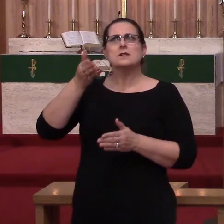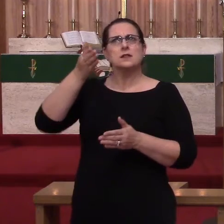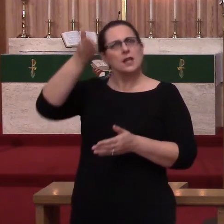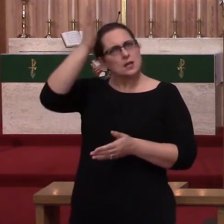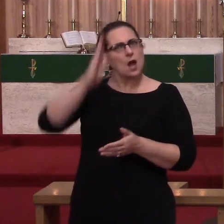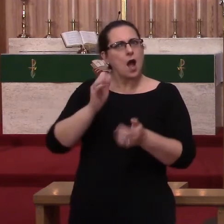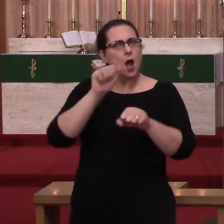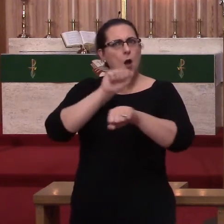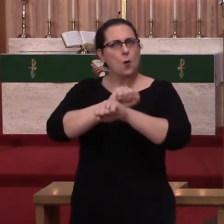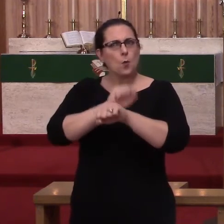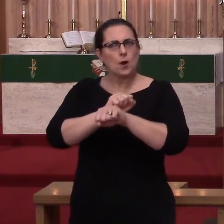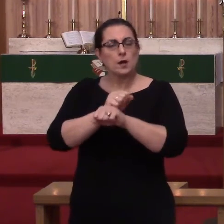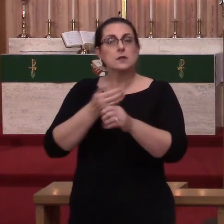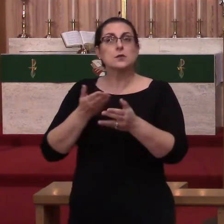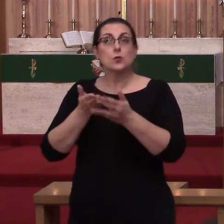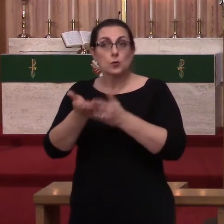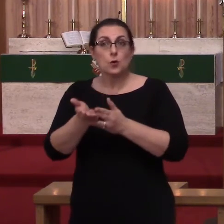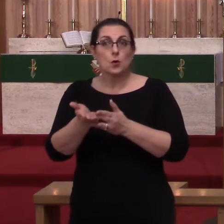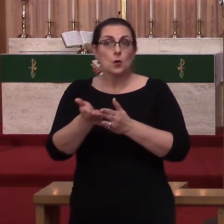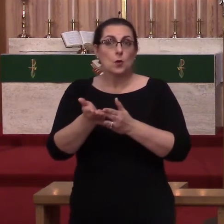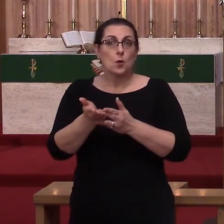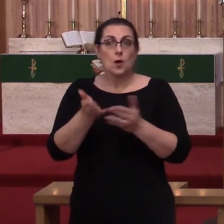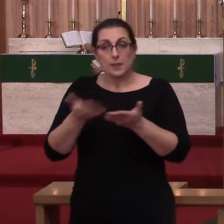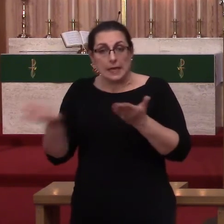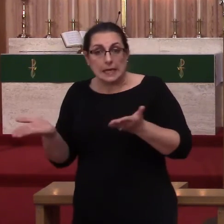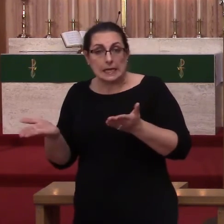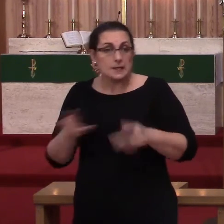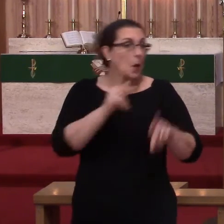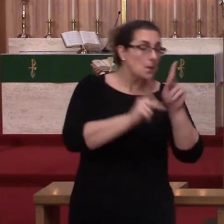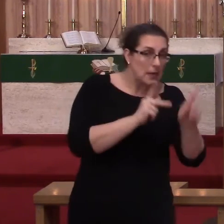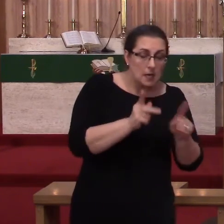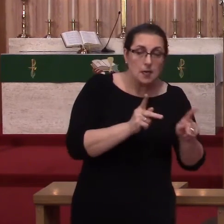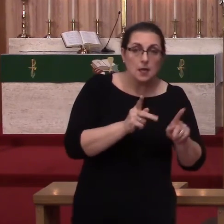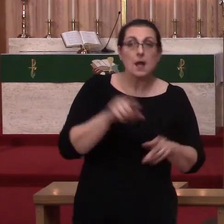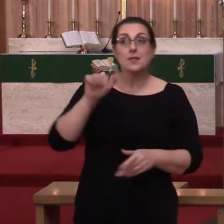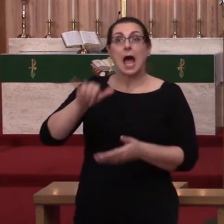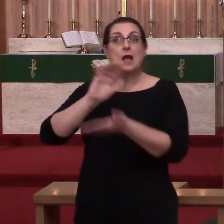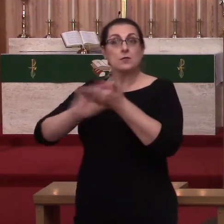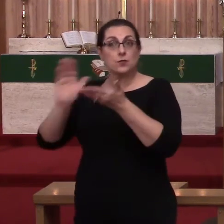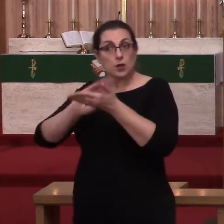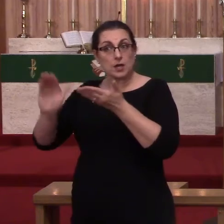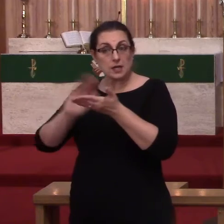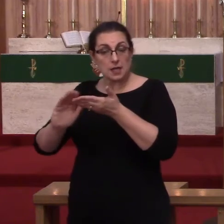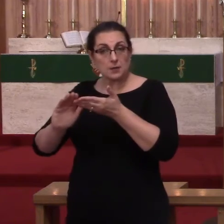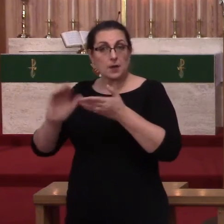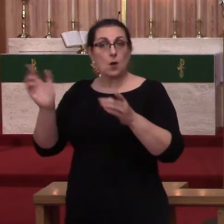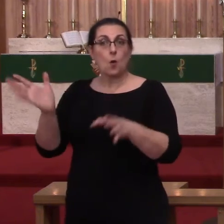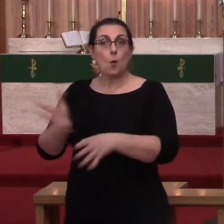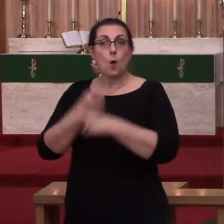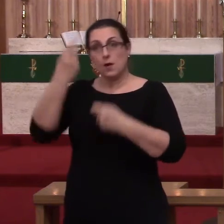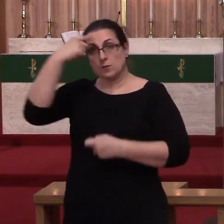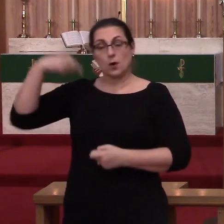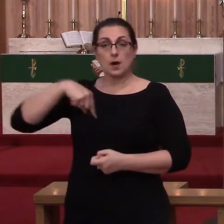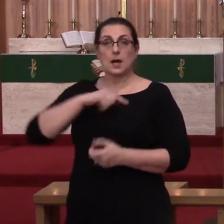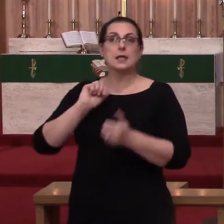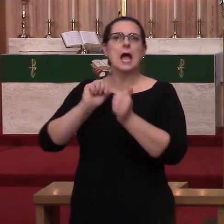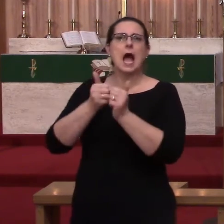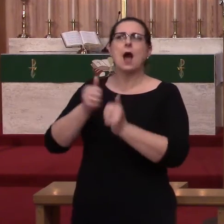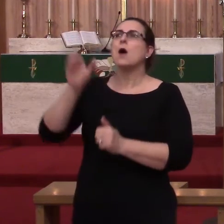me. Right? This is how forgiveness of sins is won for us by Christ on the cross and then